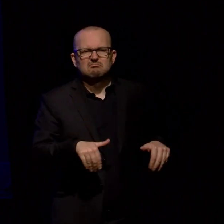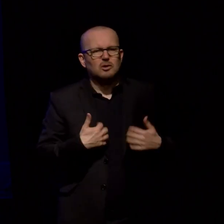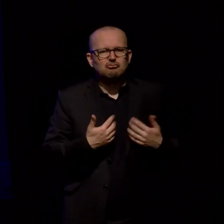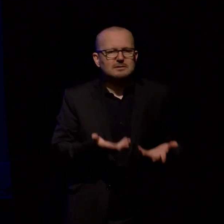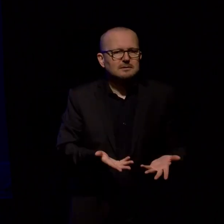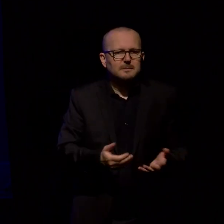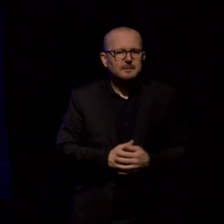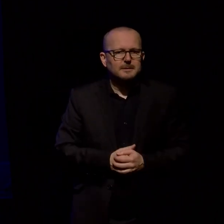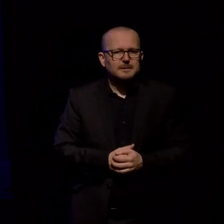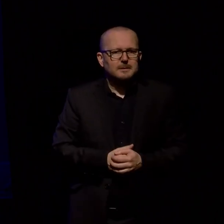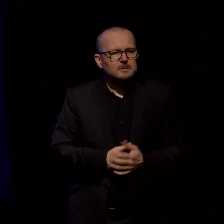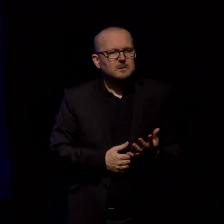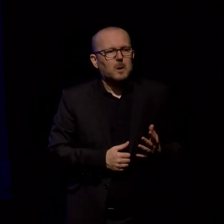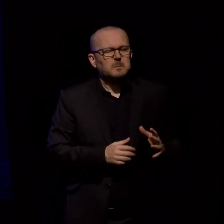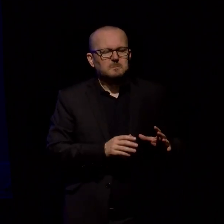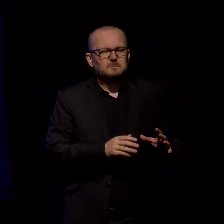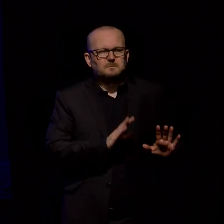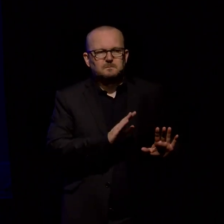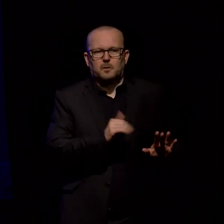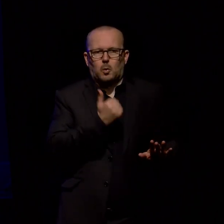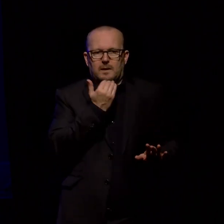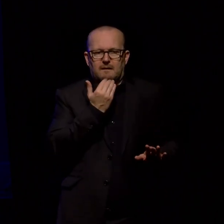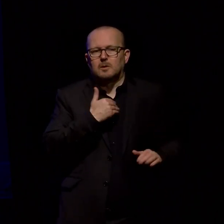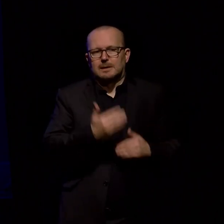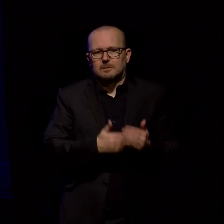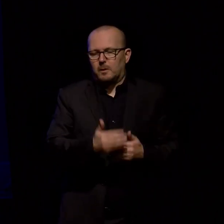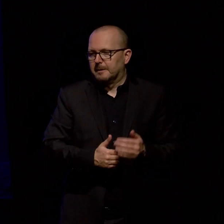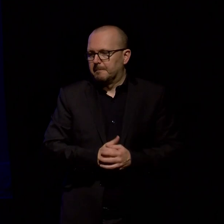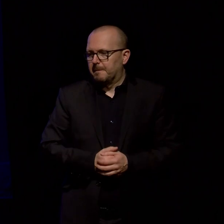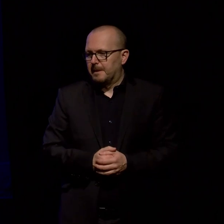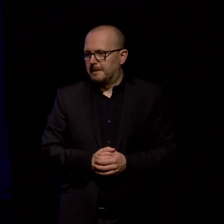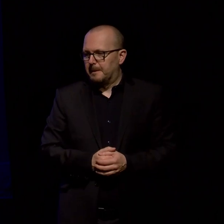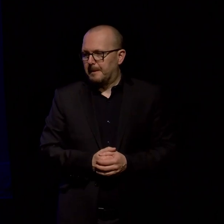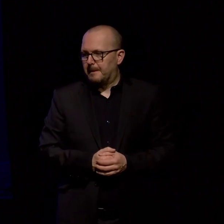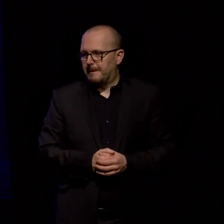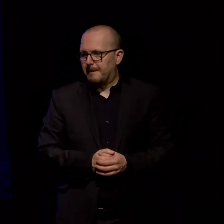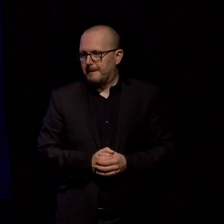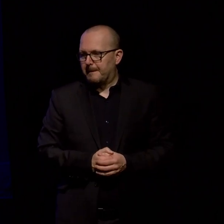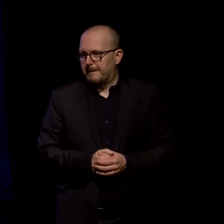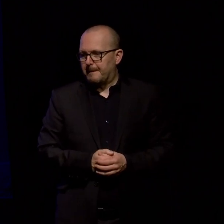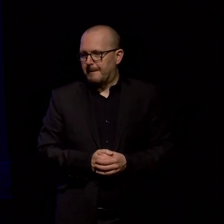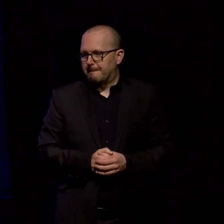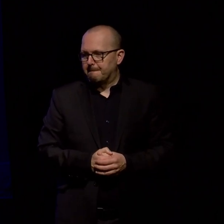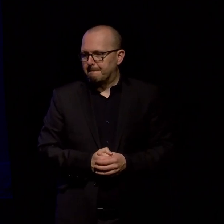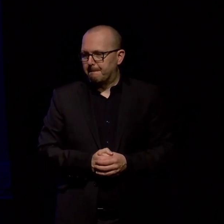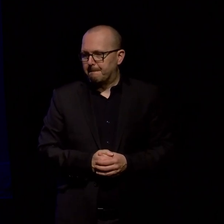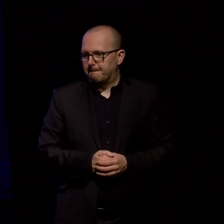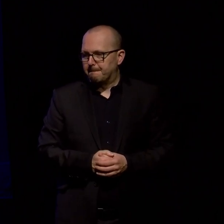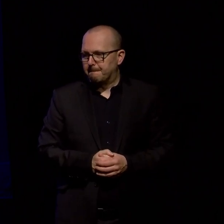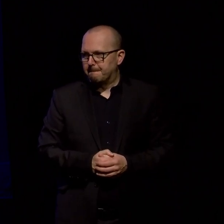and so I just kept going and so then I approached Adrian Kingston and he